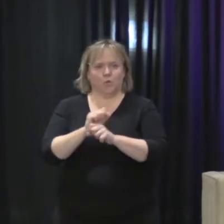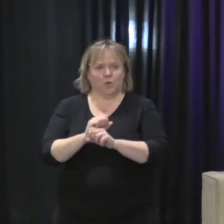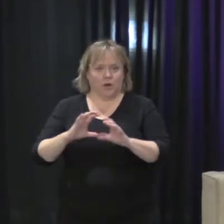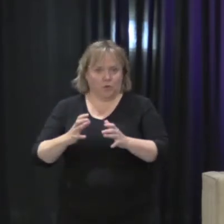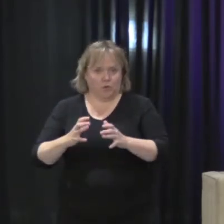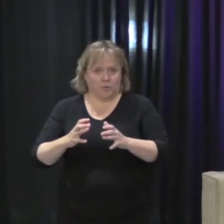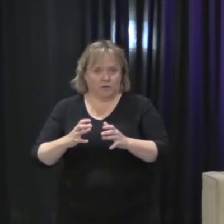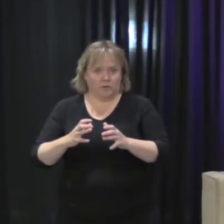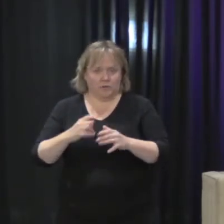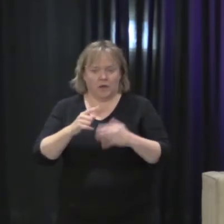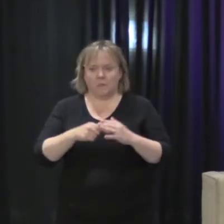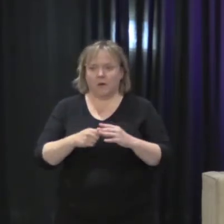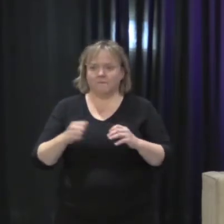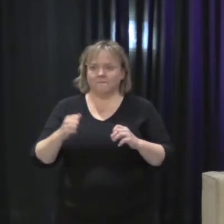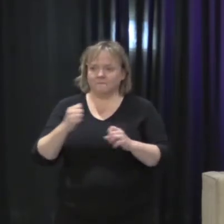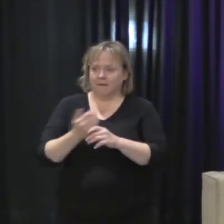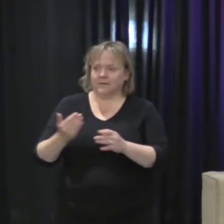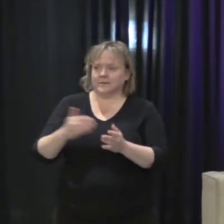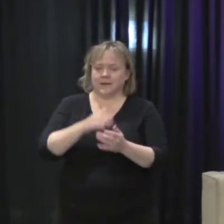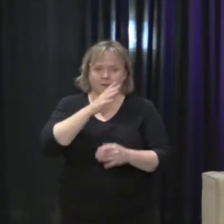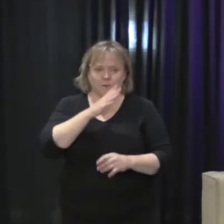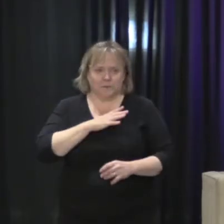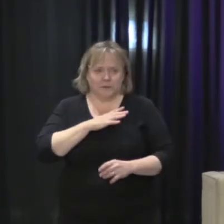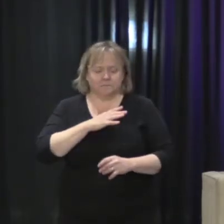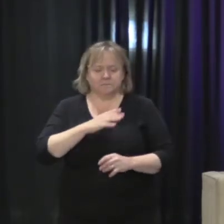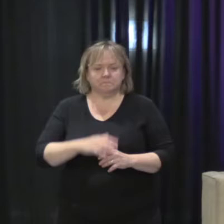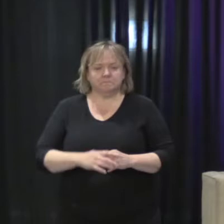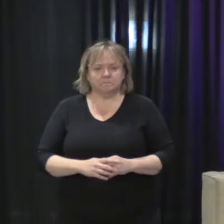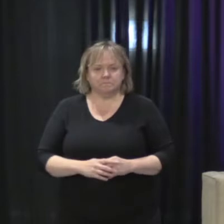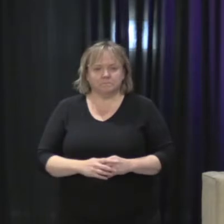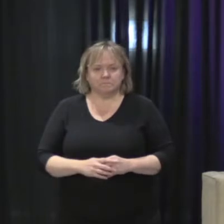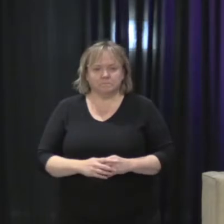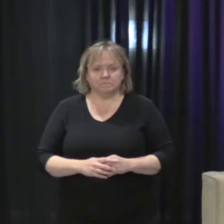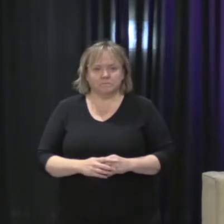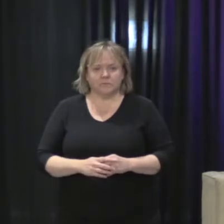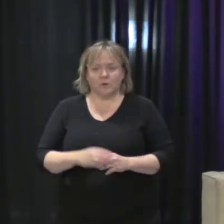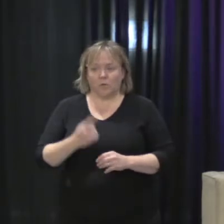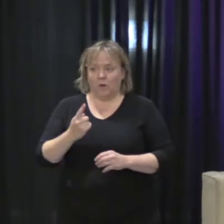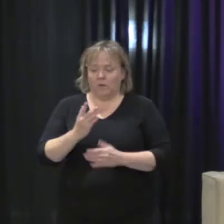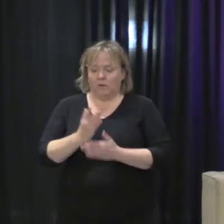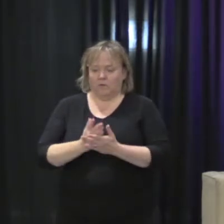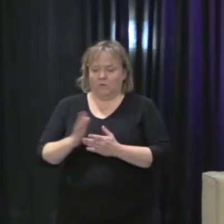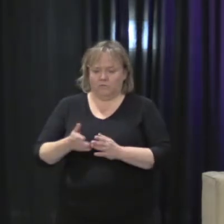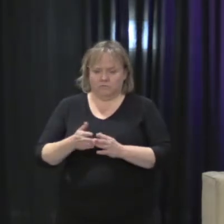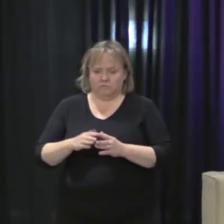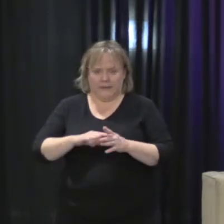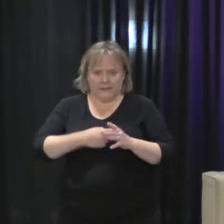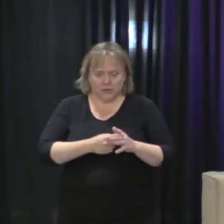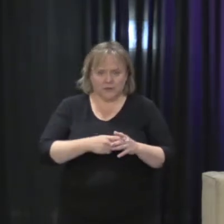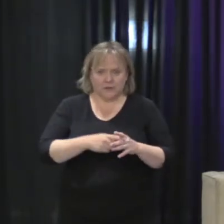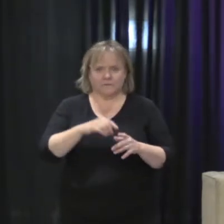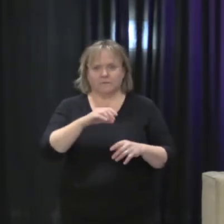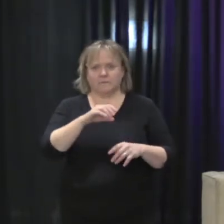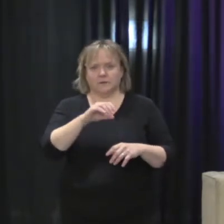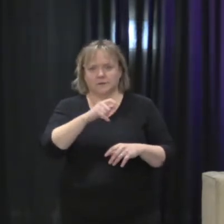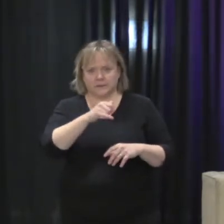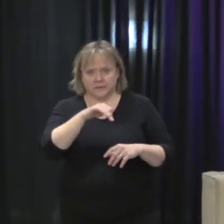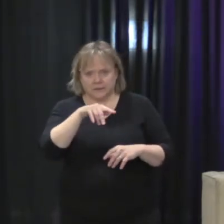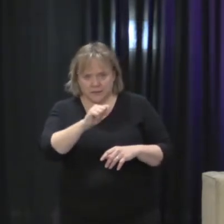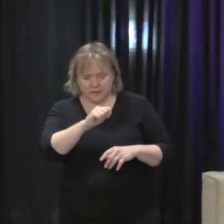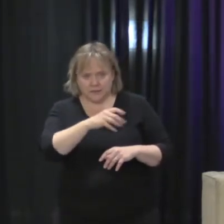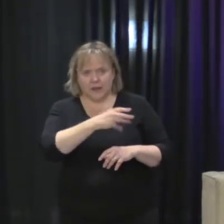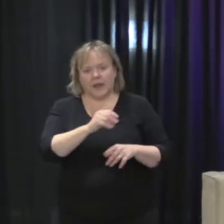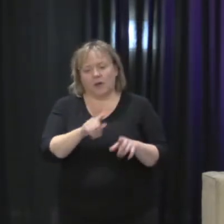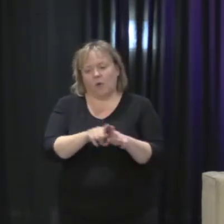Women, coordinating the Sexual Assault Kit Initiative, and developing the Cabinet-level North